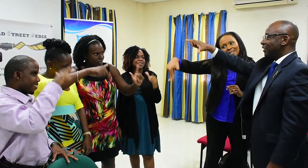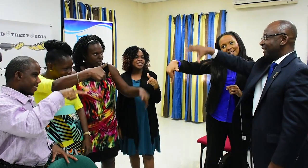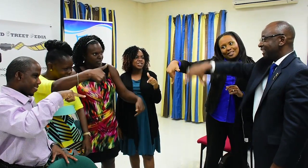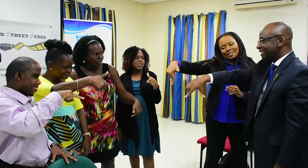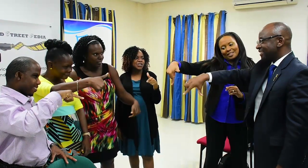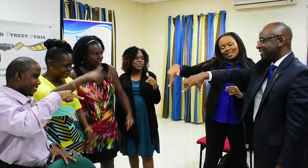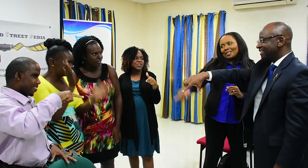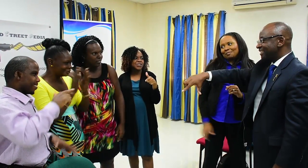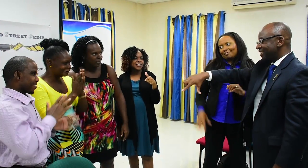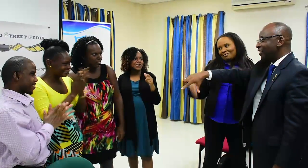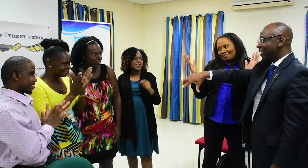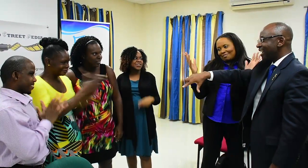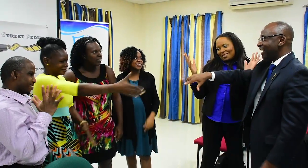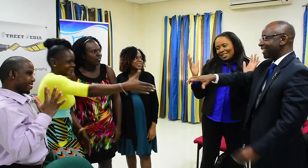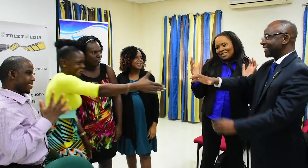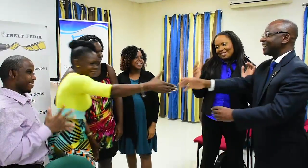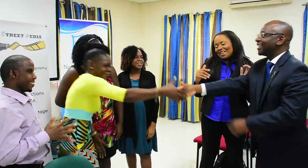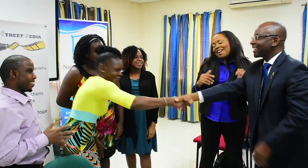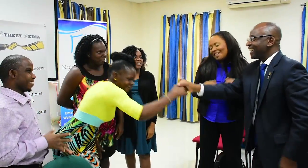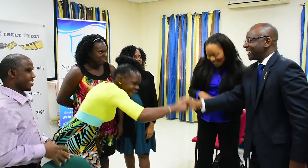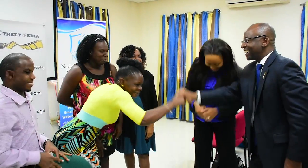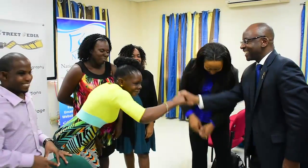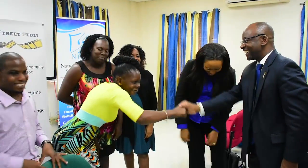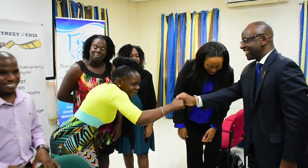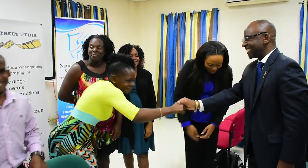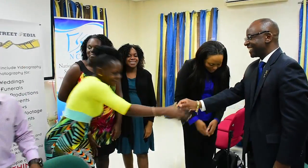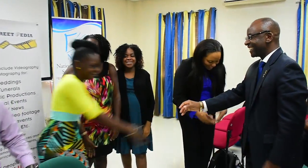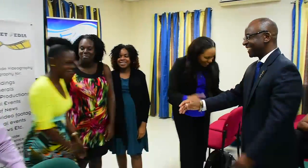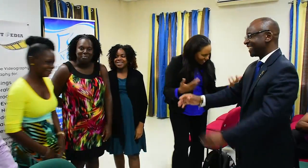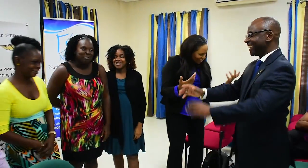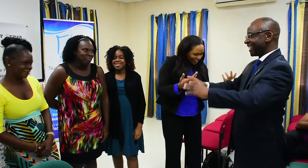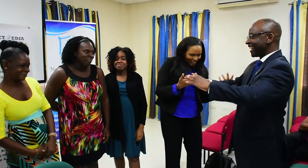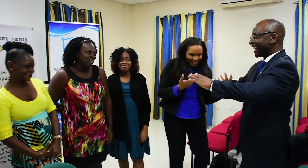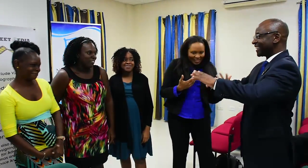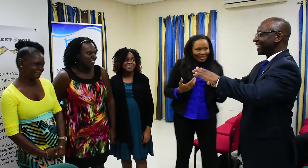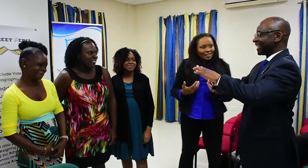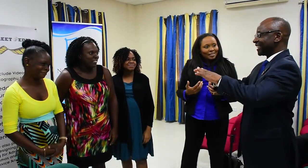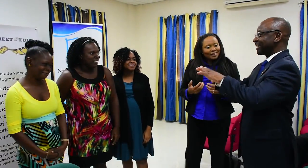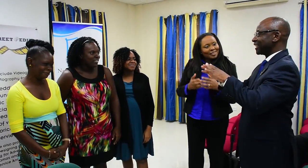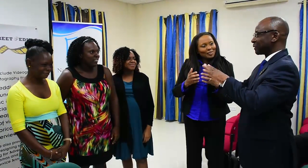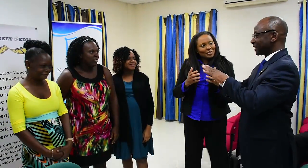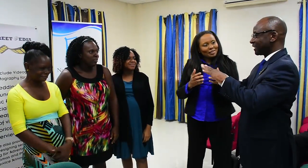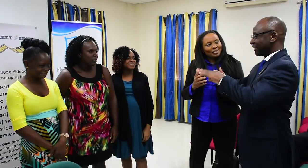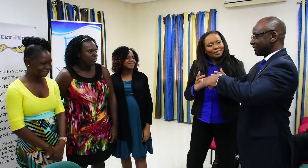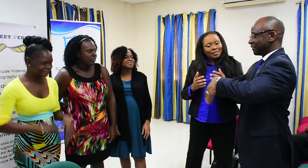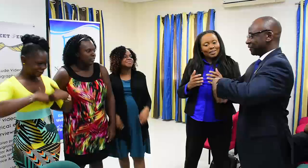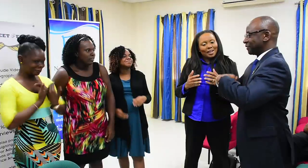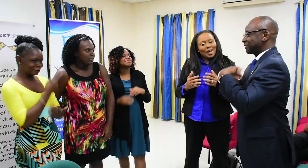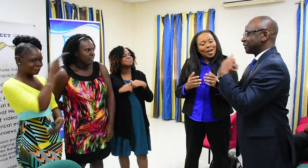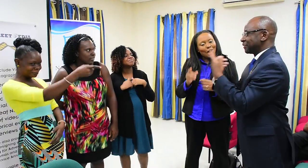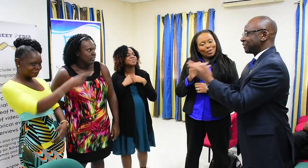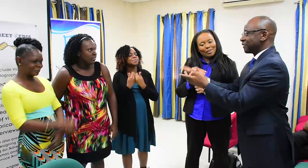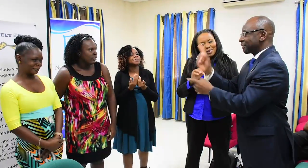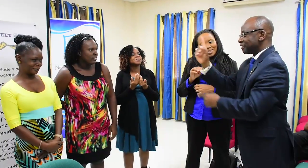service announcement targeting their community. It was seven months of hard work, and the message in Stop, Think, Choose